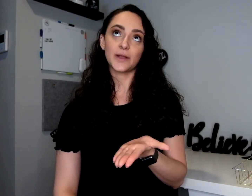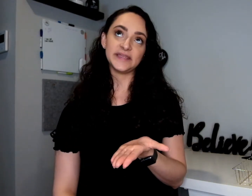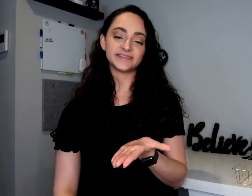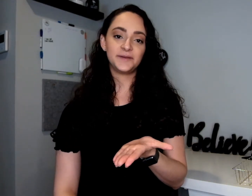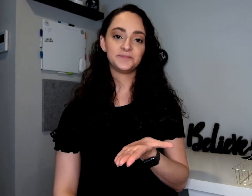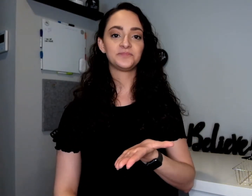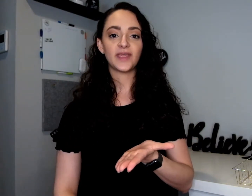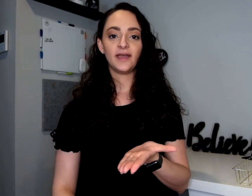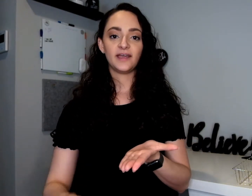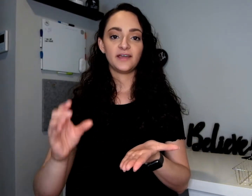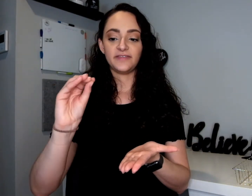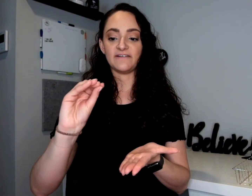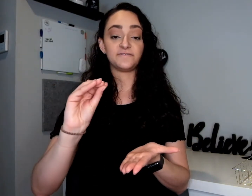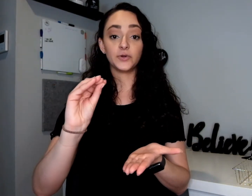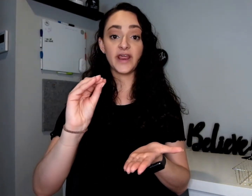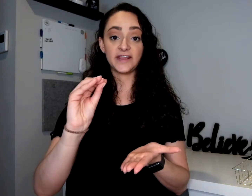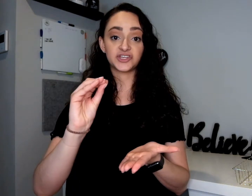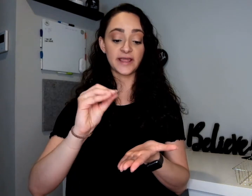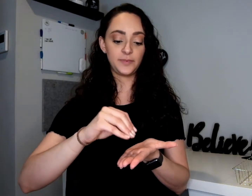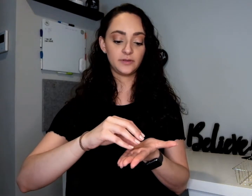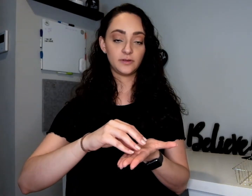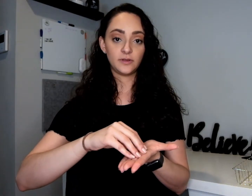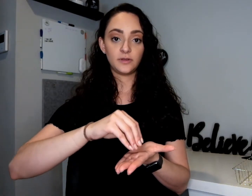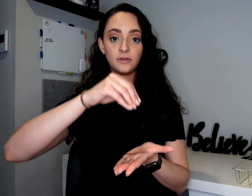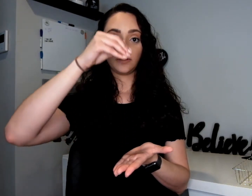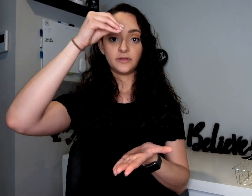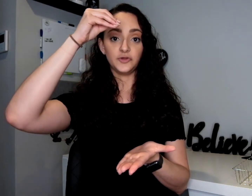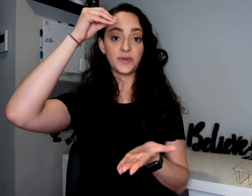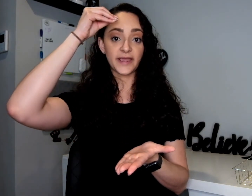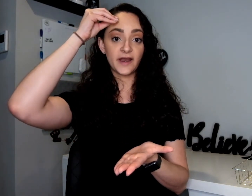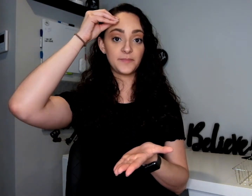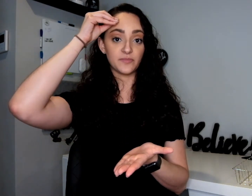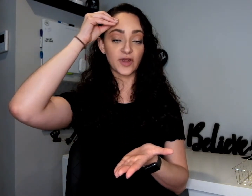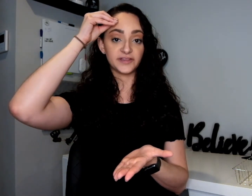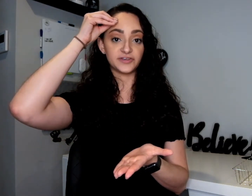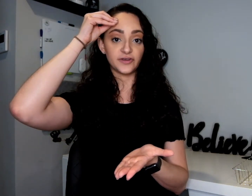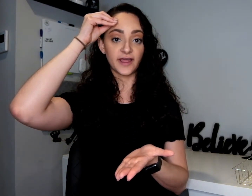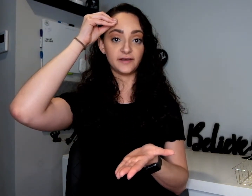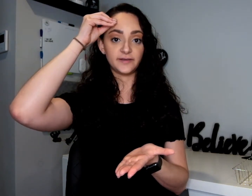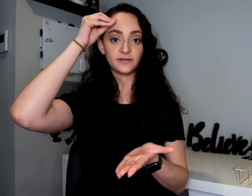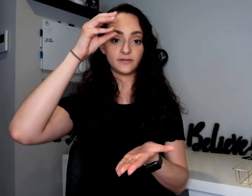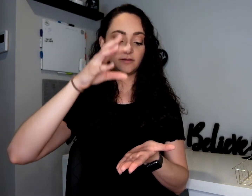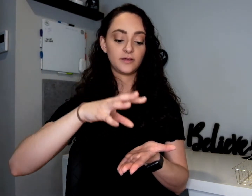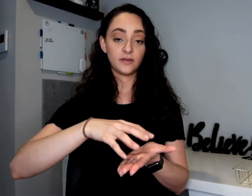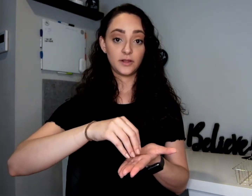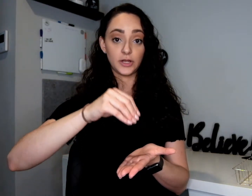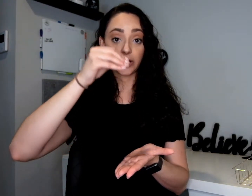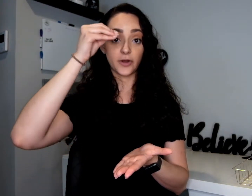a pizza. That food handshape, you pick it up and bring it to your head. Learn.